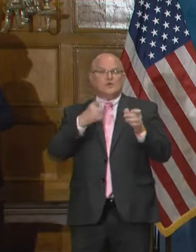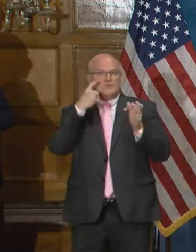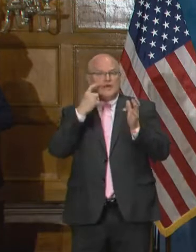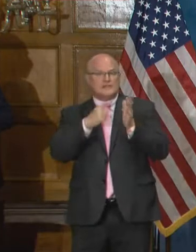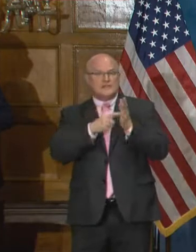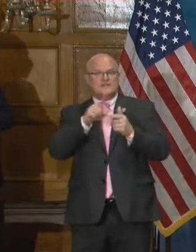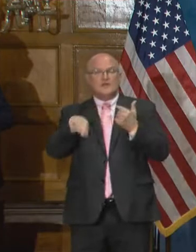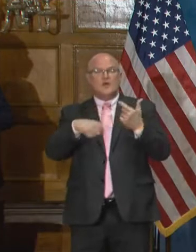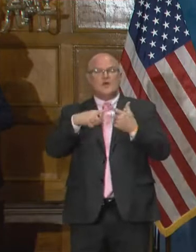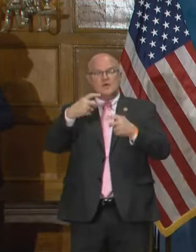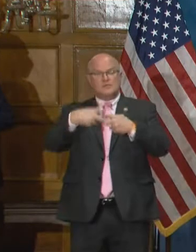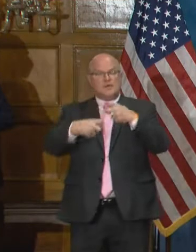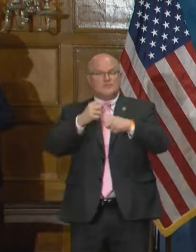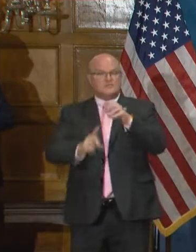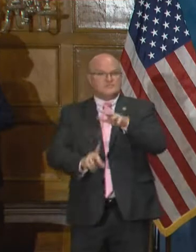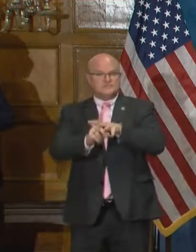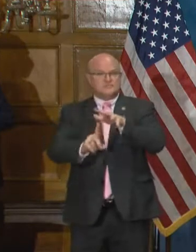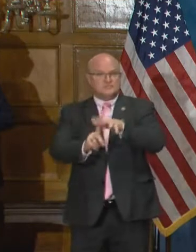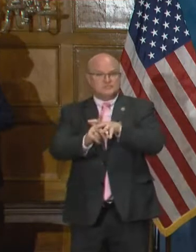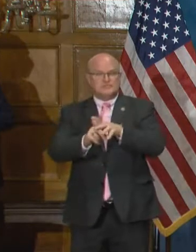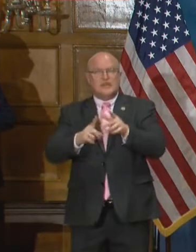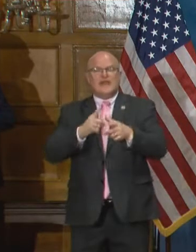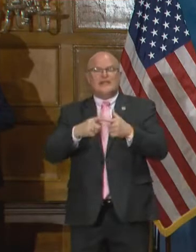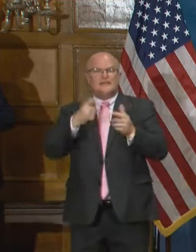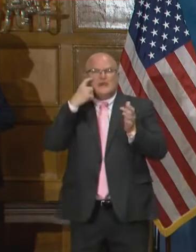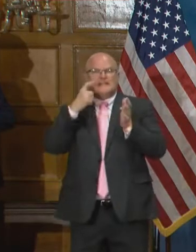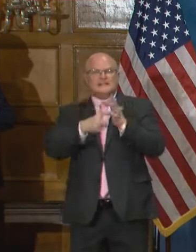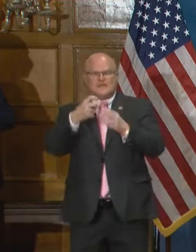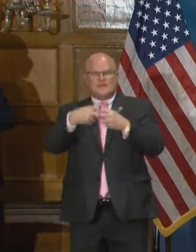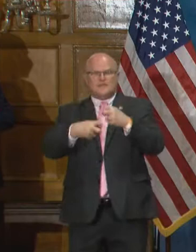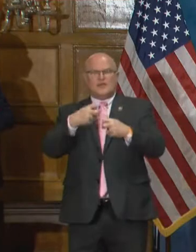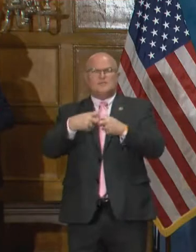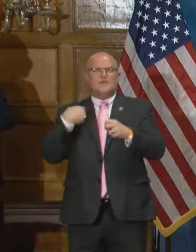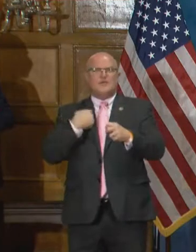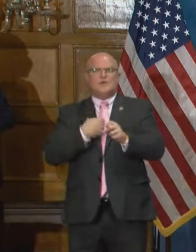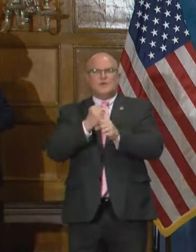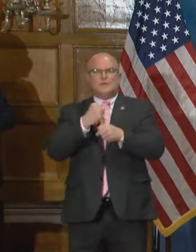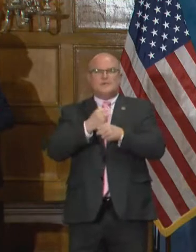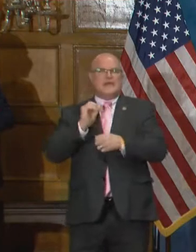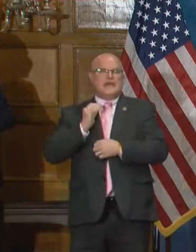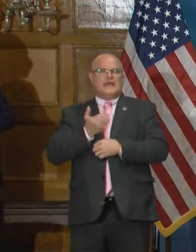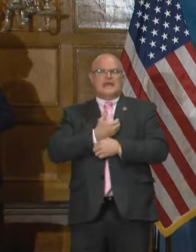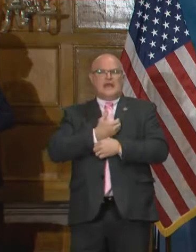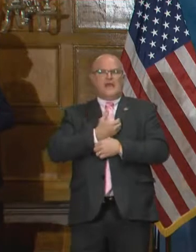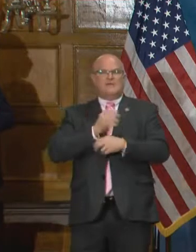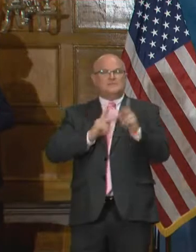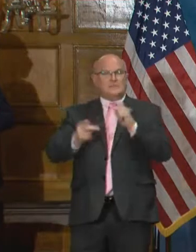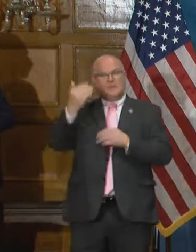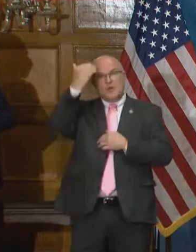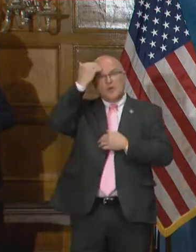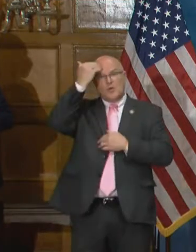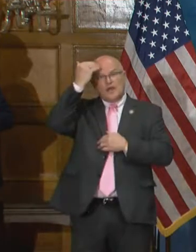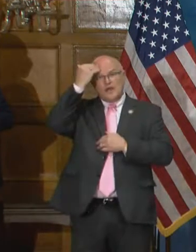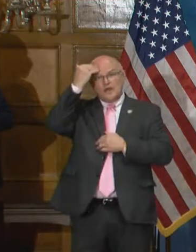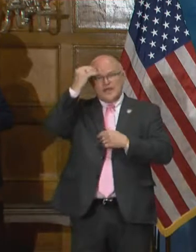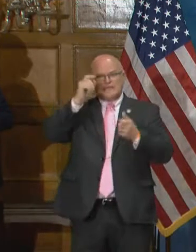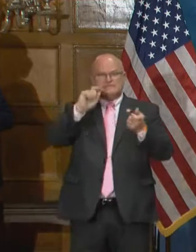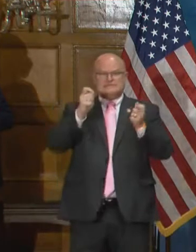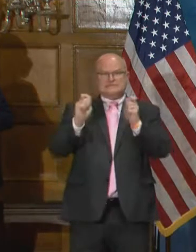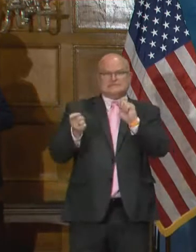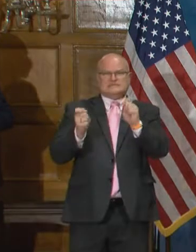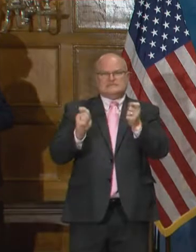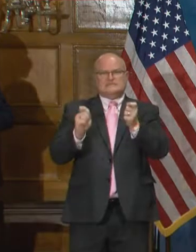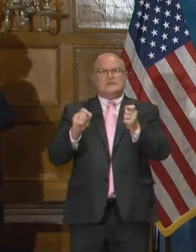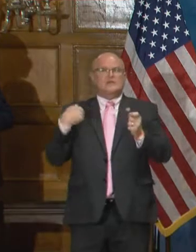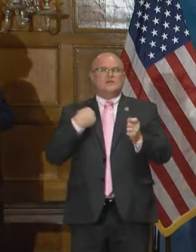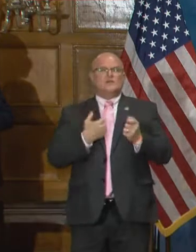when issues, uh, arise. And then when we identify those issues, we make, uh, our, our partners aware of that. And then we make the correction because at the